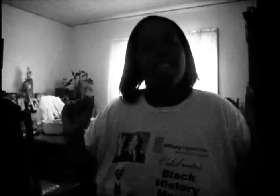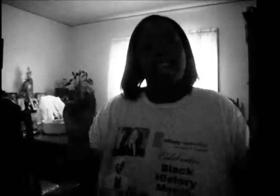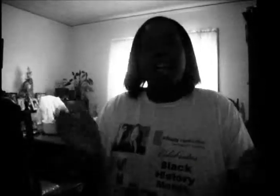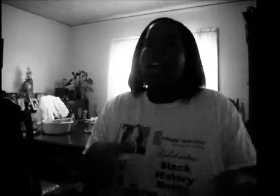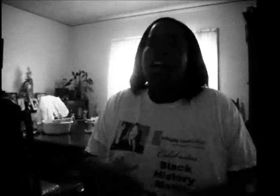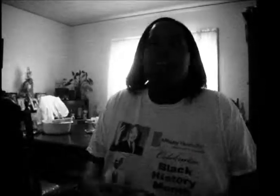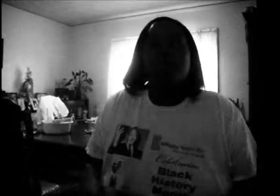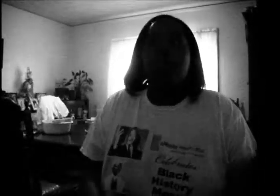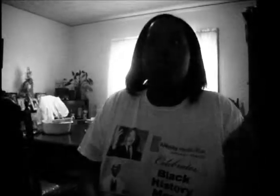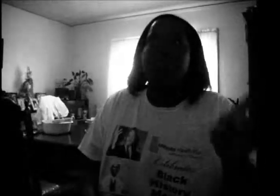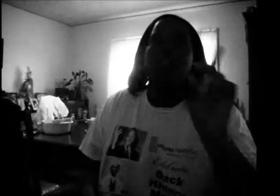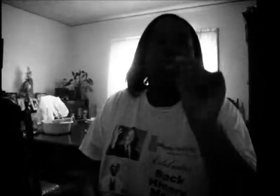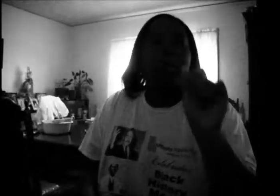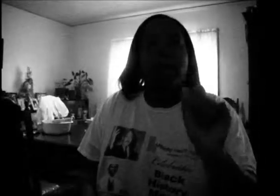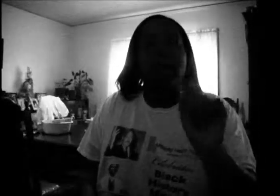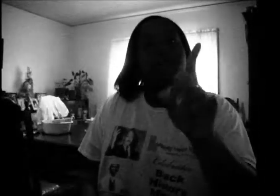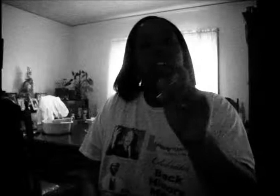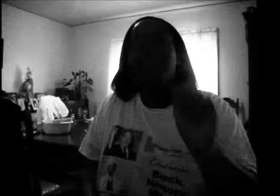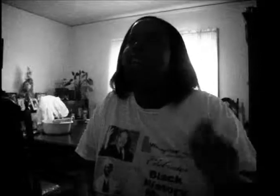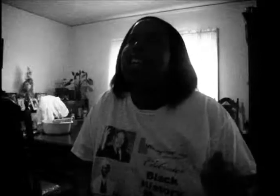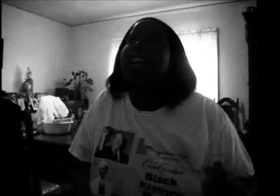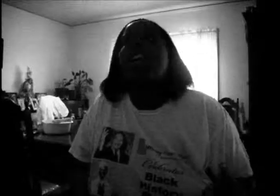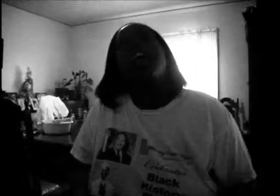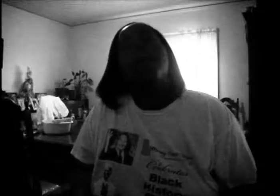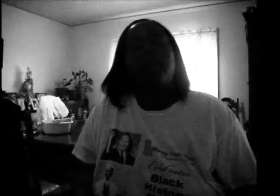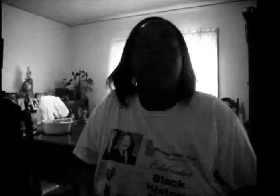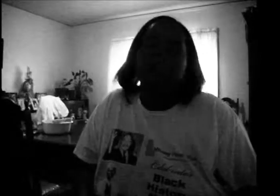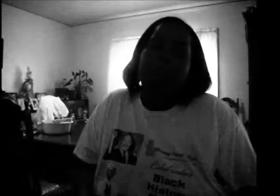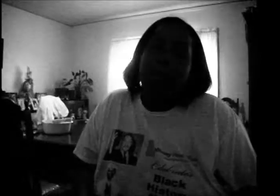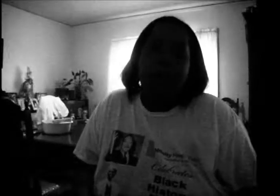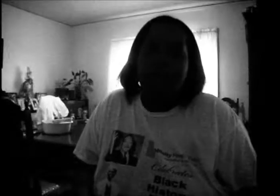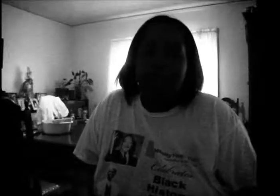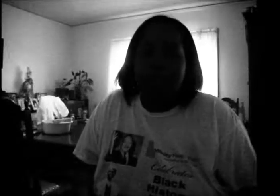all that. Ooh, that's coming out, sorry, but Pour It Out.